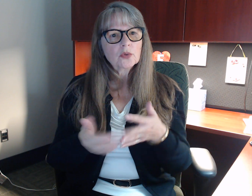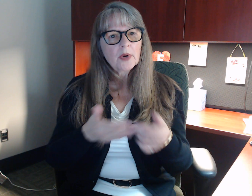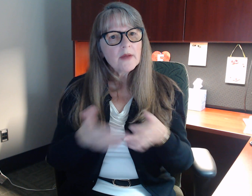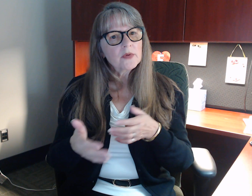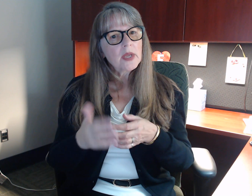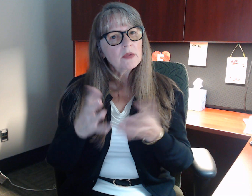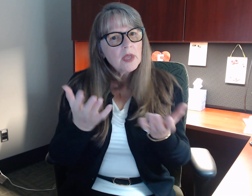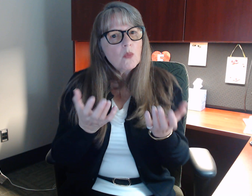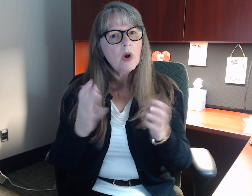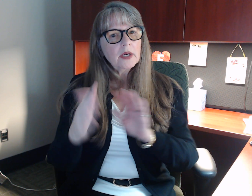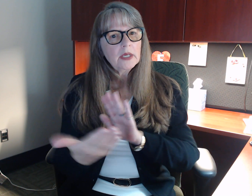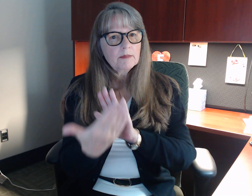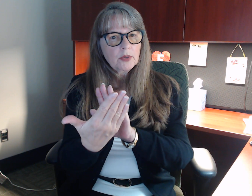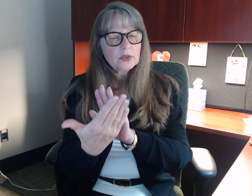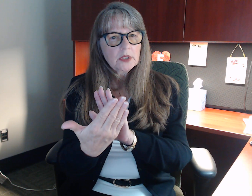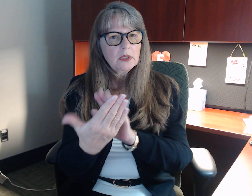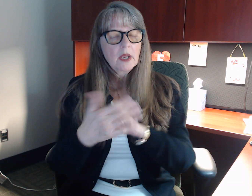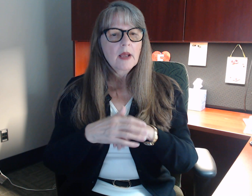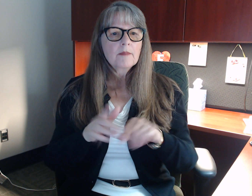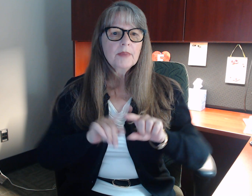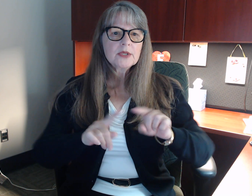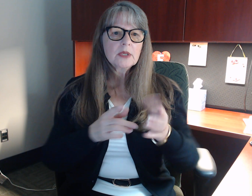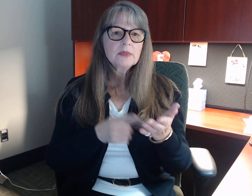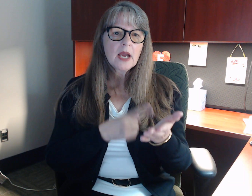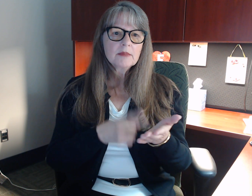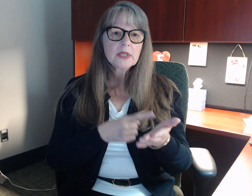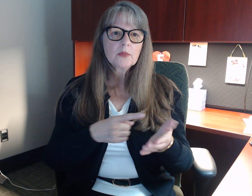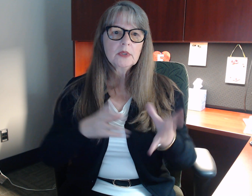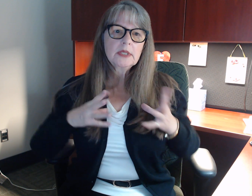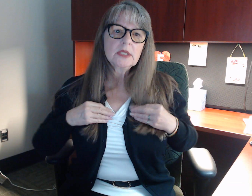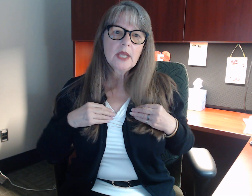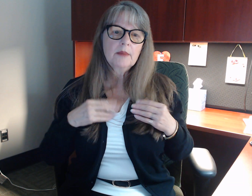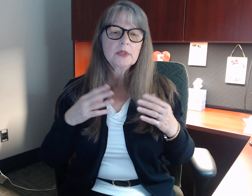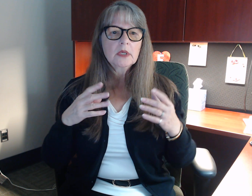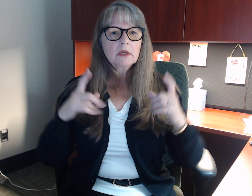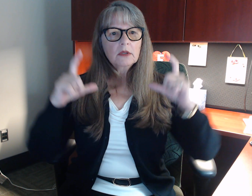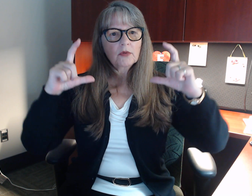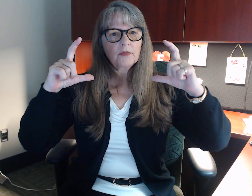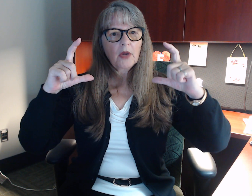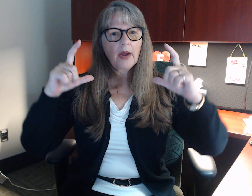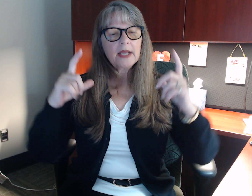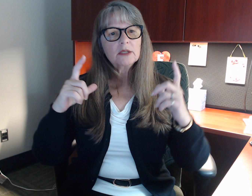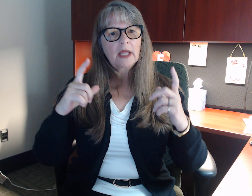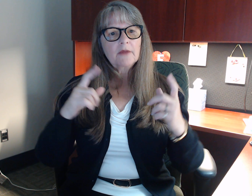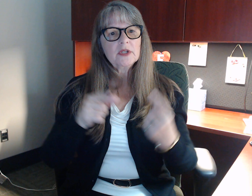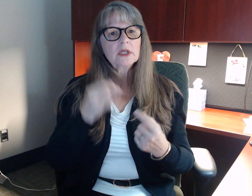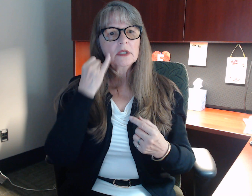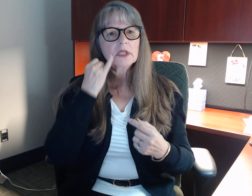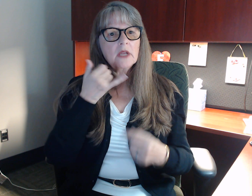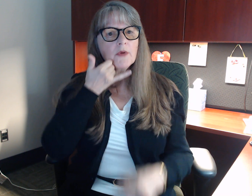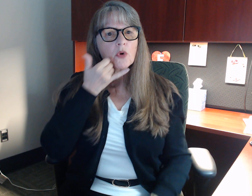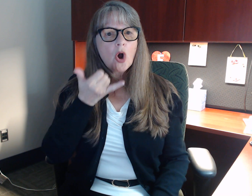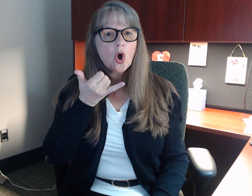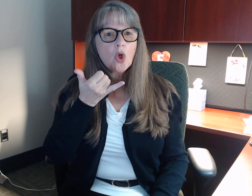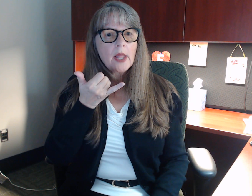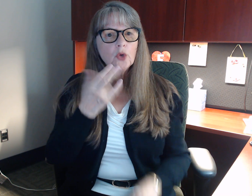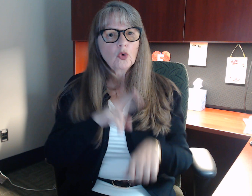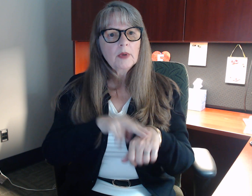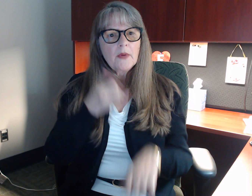whatever, they want an in-person. But sometimes they will accept, you know, the VRI. Like if it's a telephone call, like normally we have a